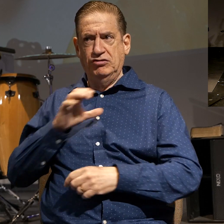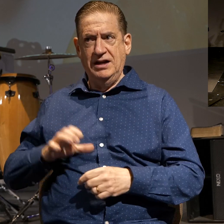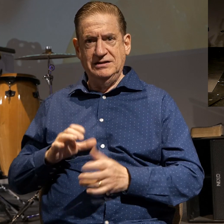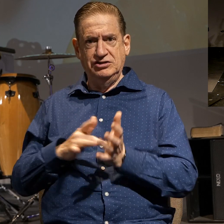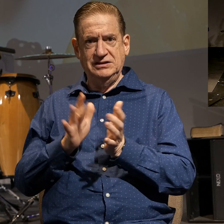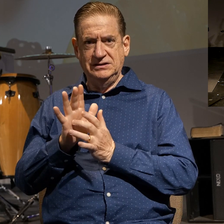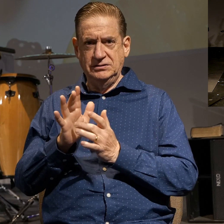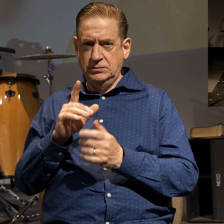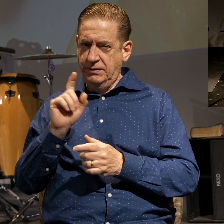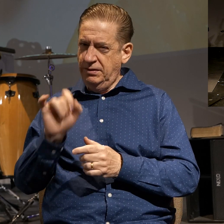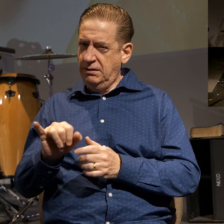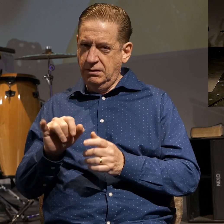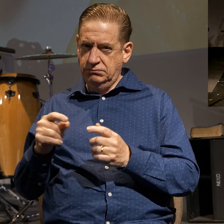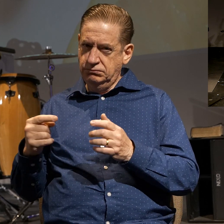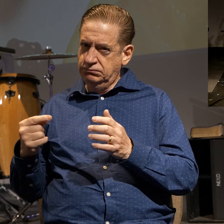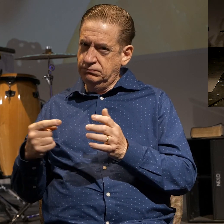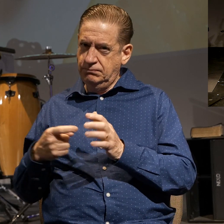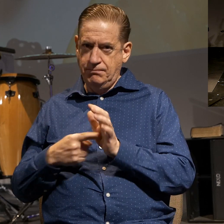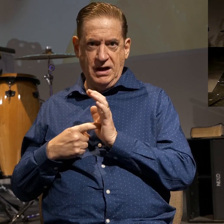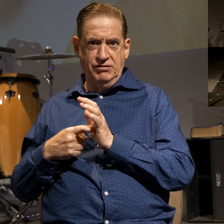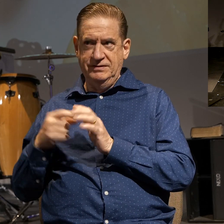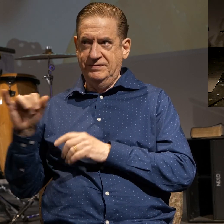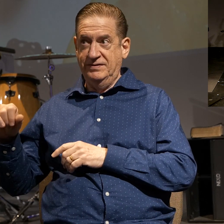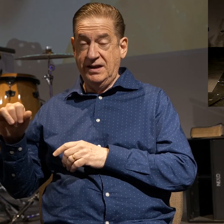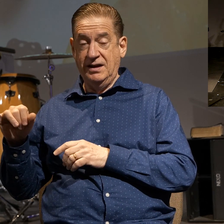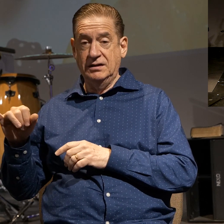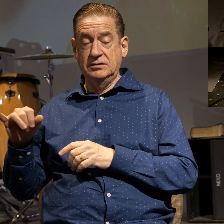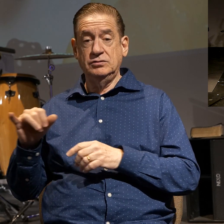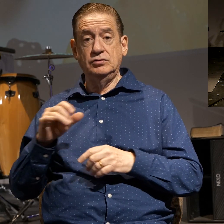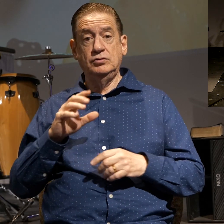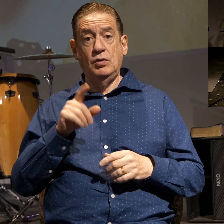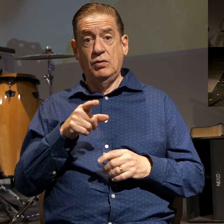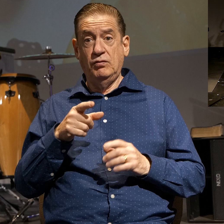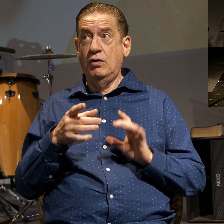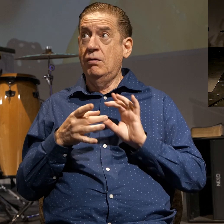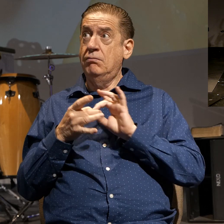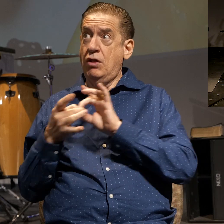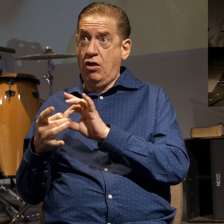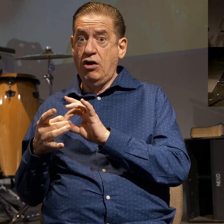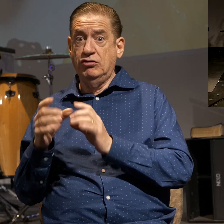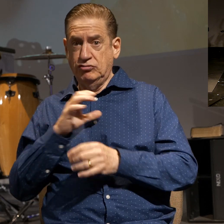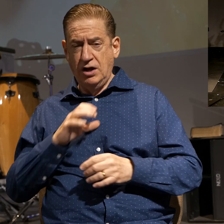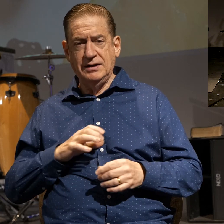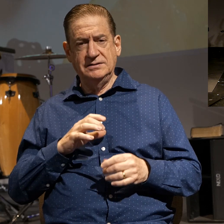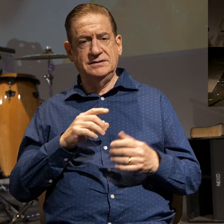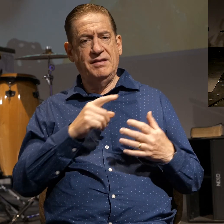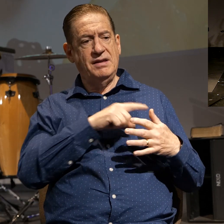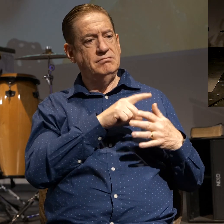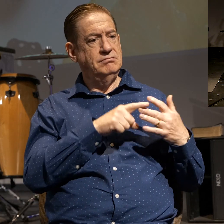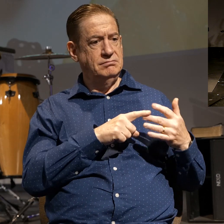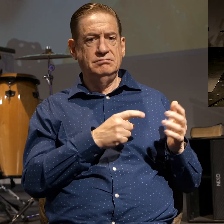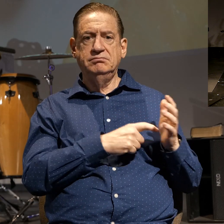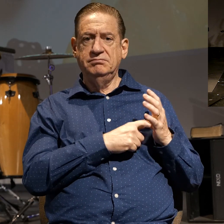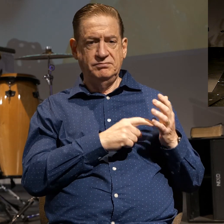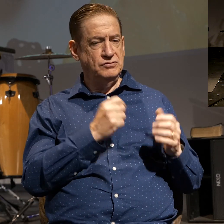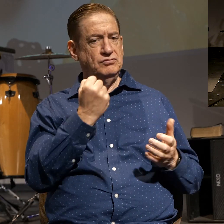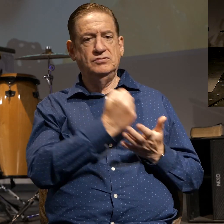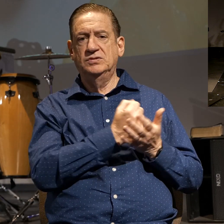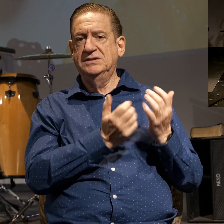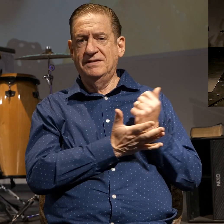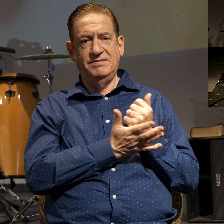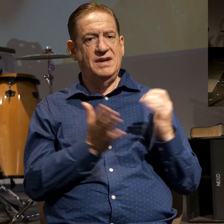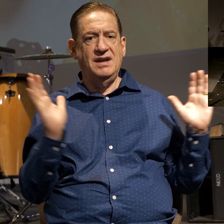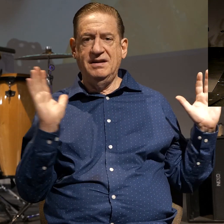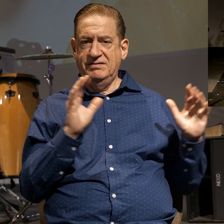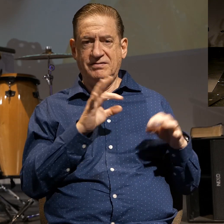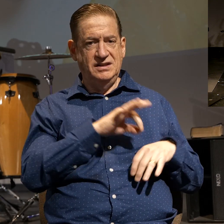the imperatives. So, the indicatives who belong to Christ, the imperatives crucify the flesh. See, that's what he's